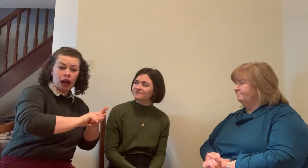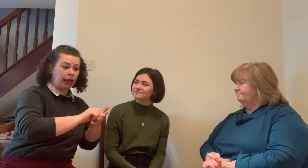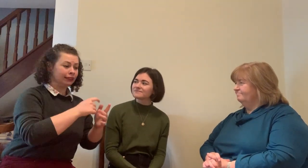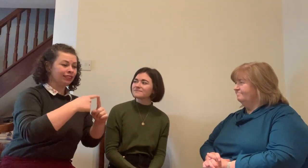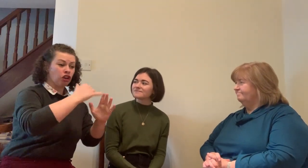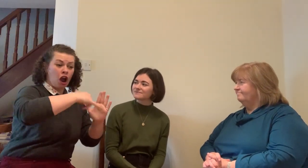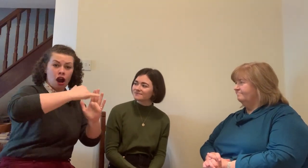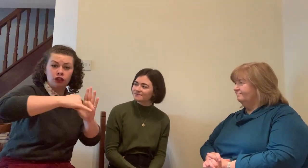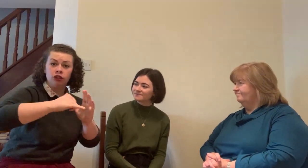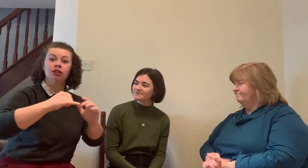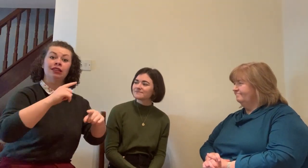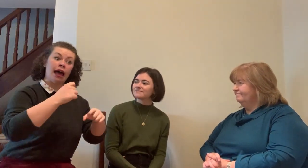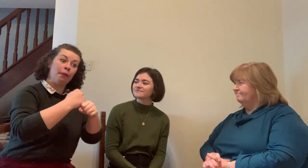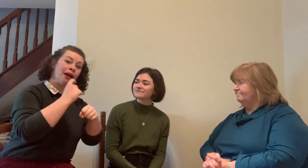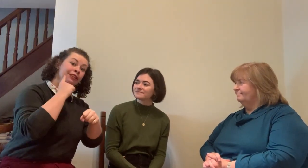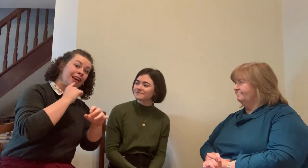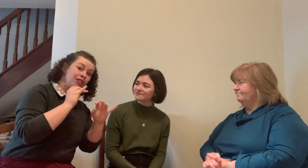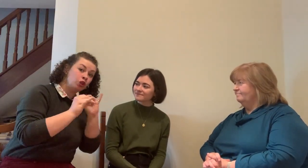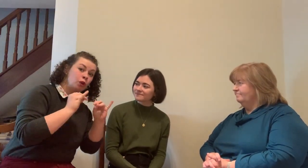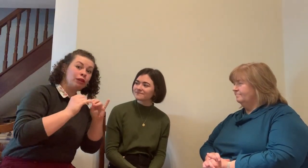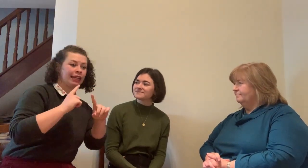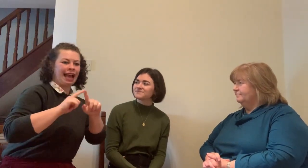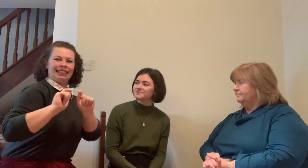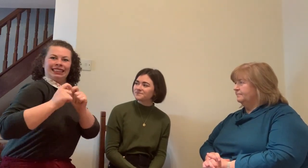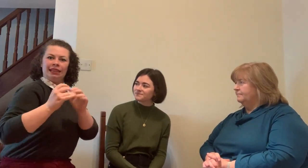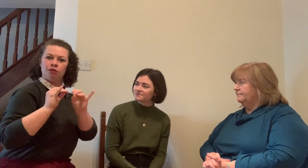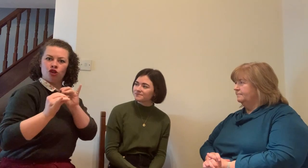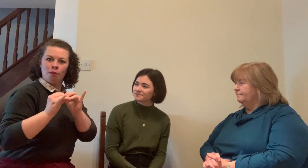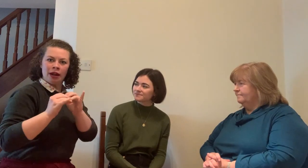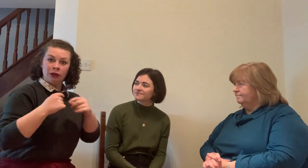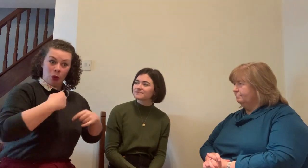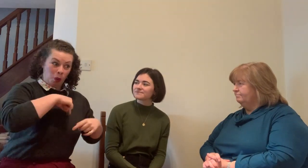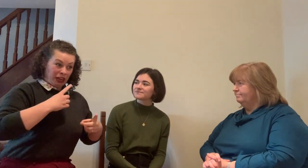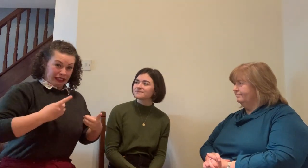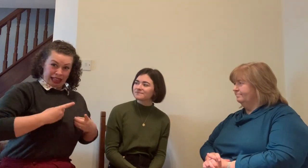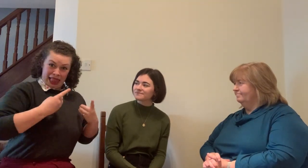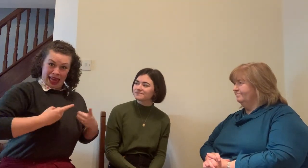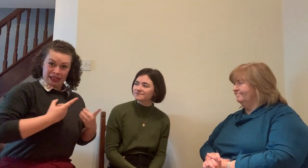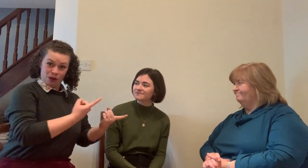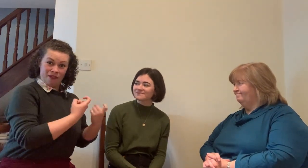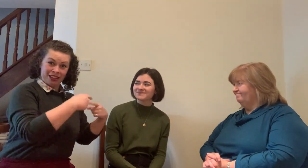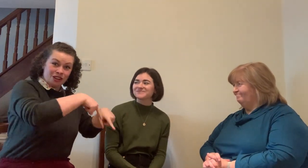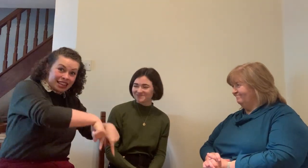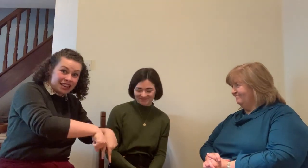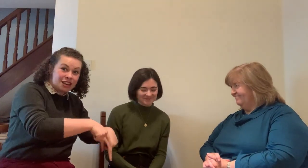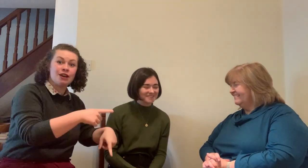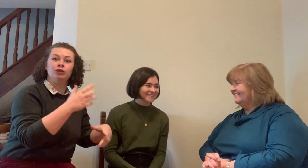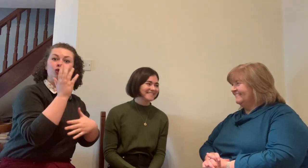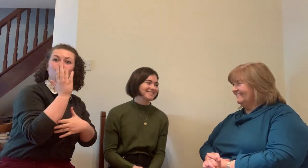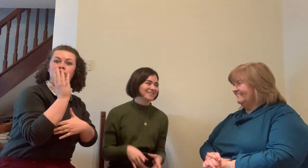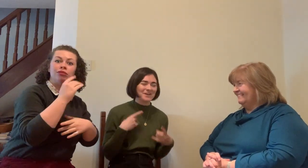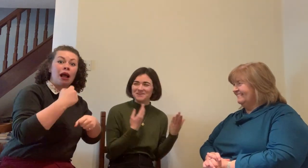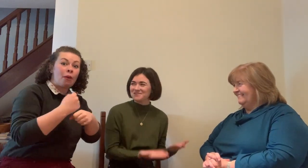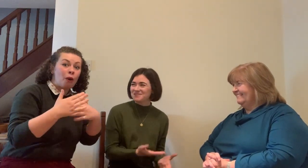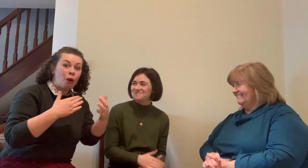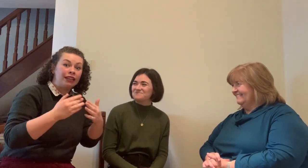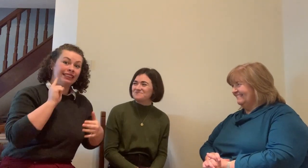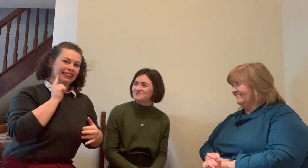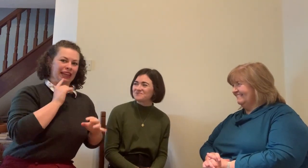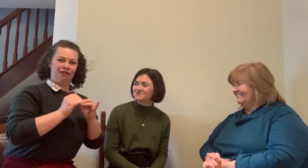created it because when Ciaran and I came to him before, we were like, oh, you know, we're making a podcast and we don't have a sign or anything, but the name at the moment is The Lean and Cormac